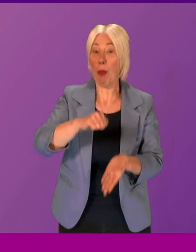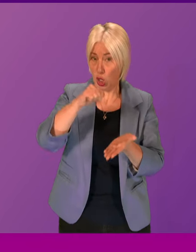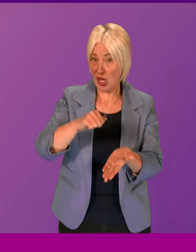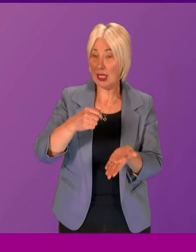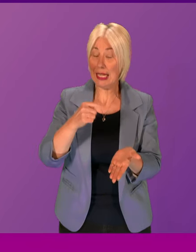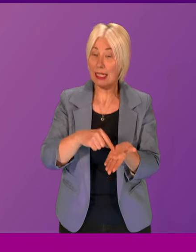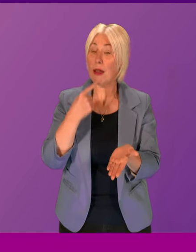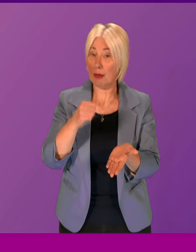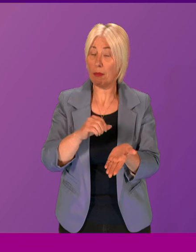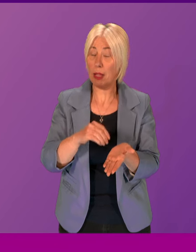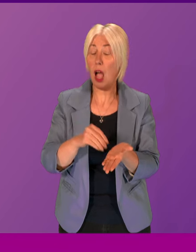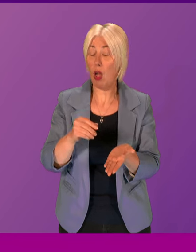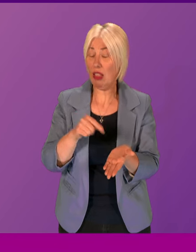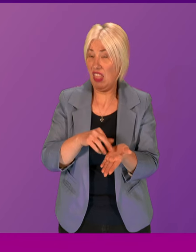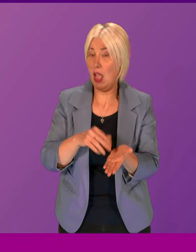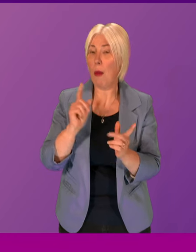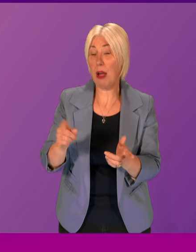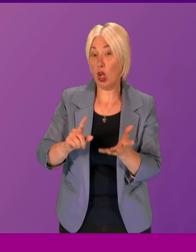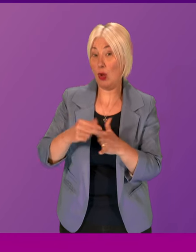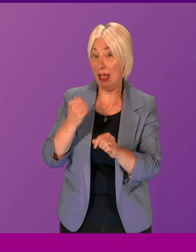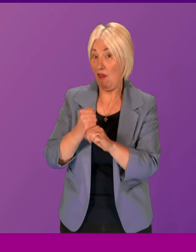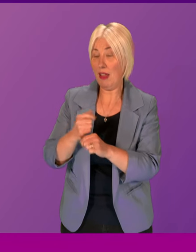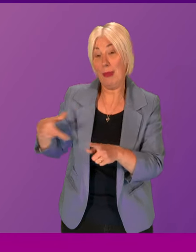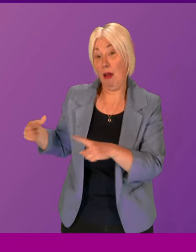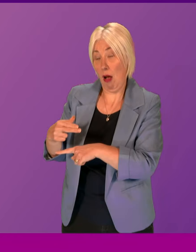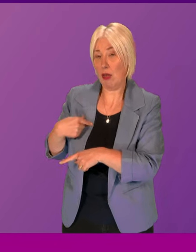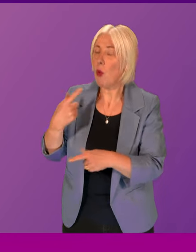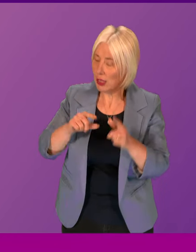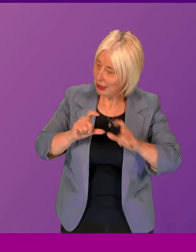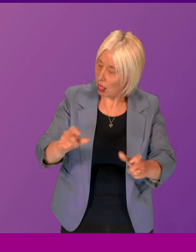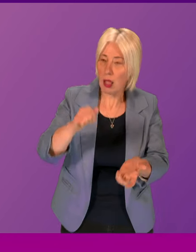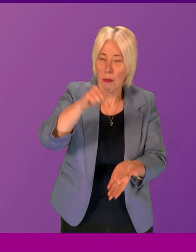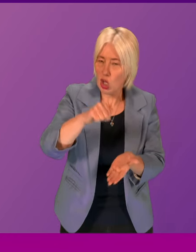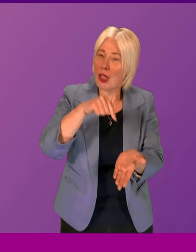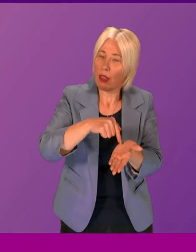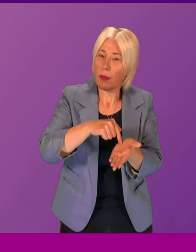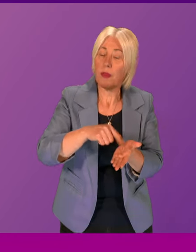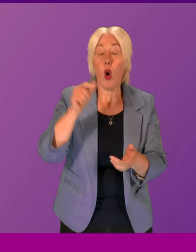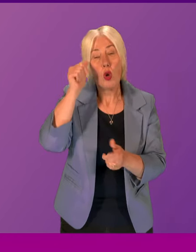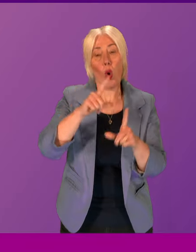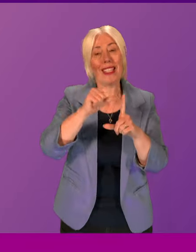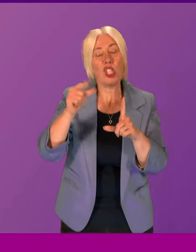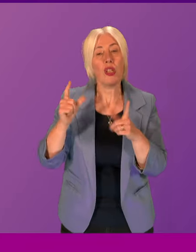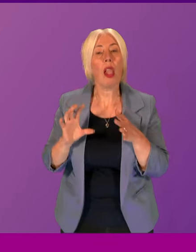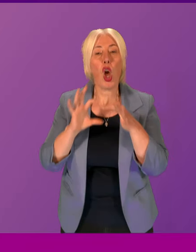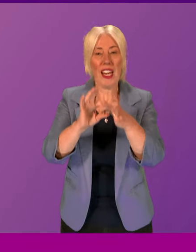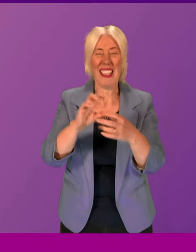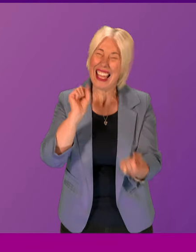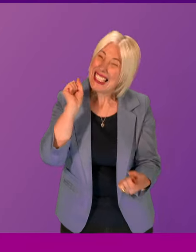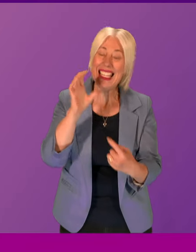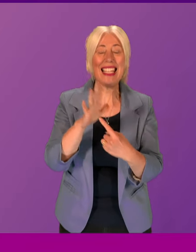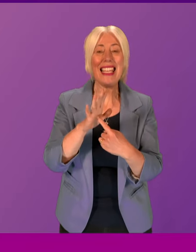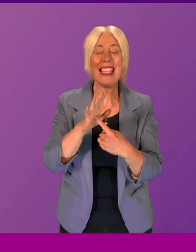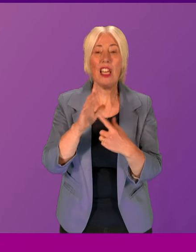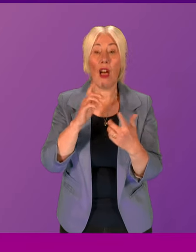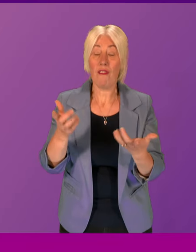of course, swinging cuts from the UK Government, recognising, of course, that digital connectivity is a key building block for